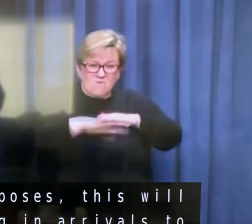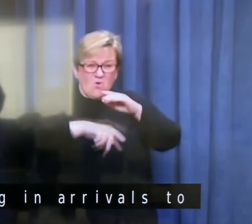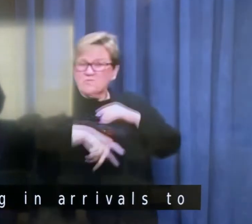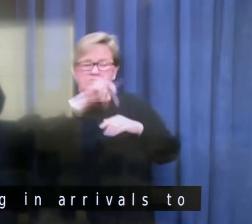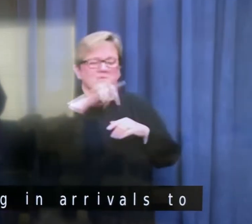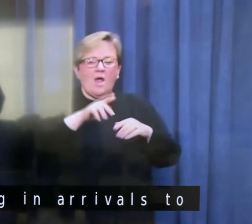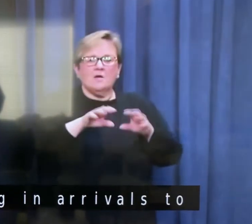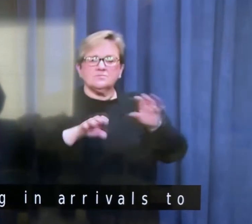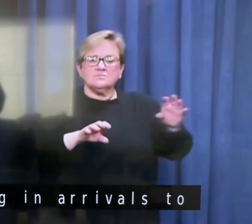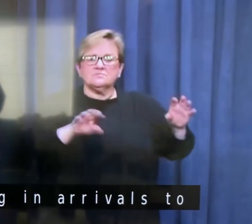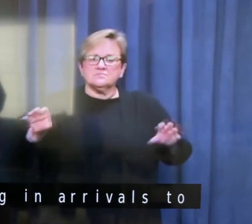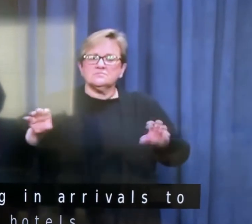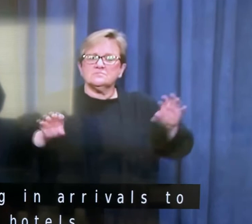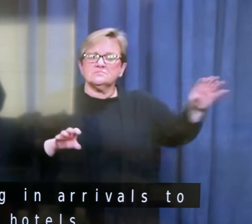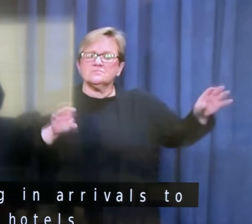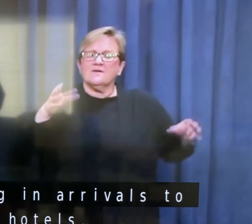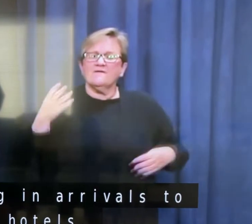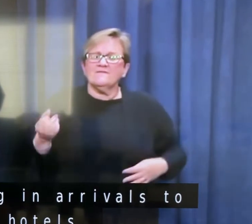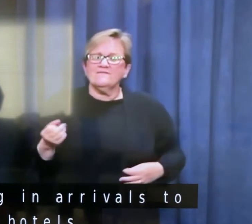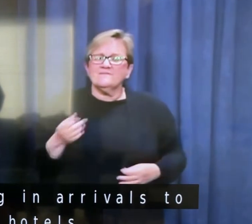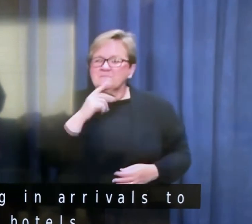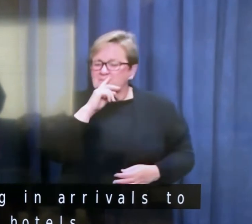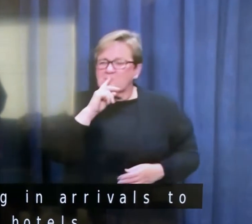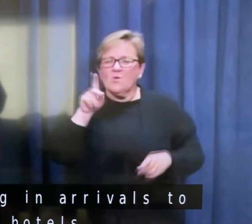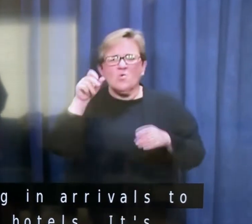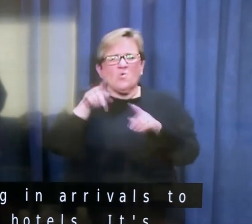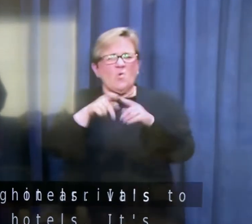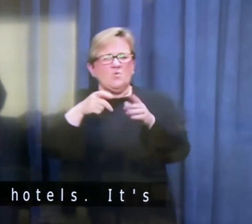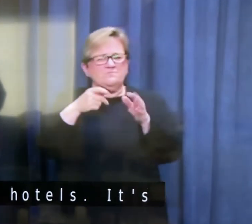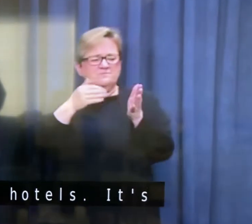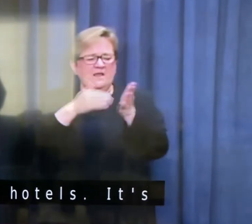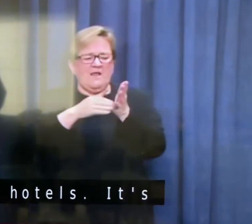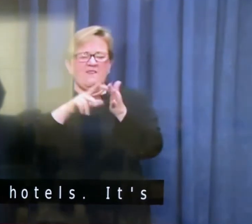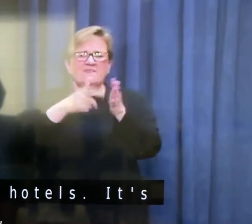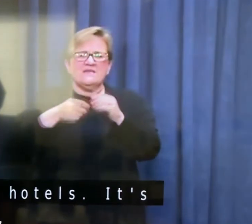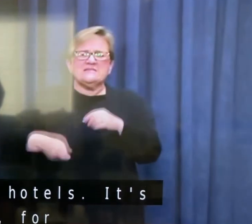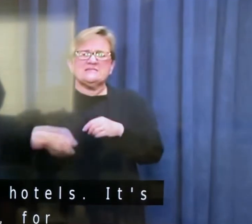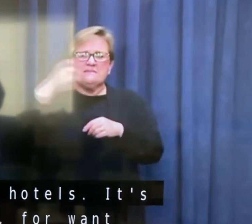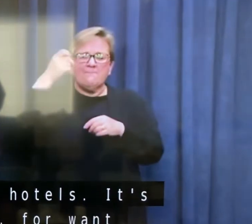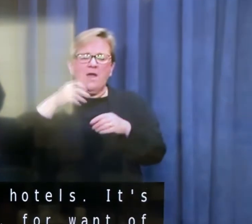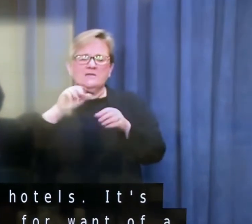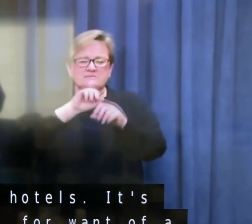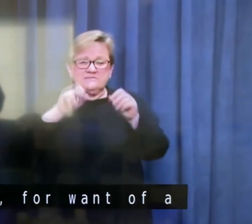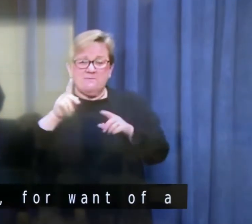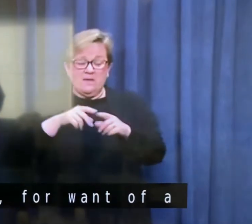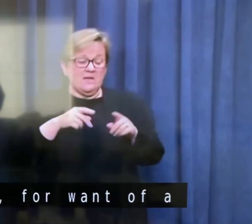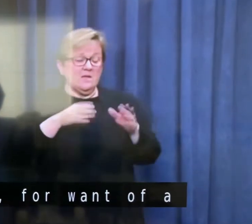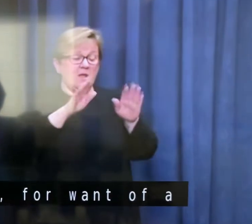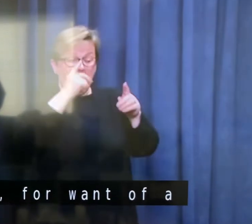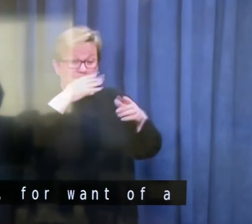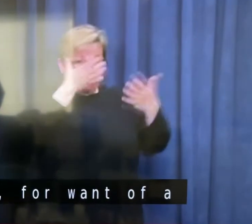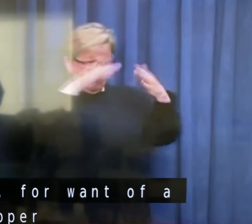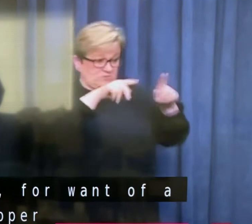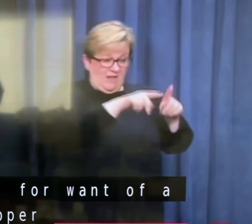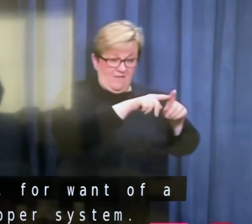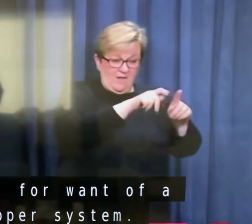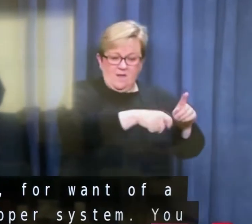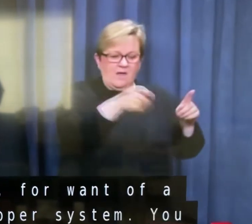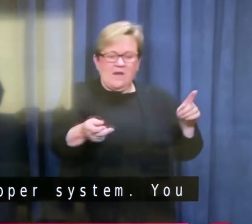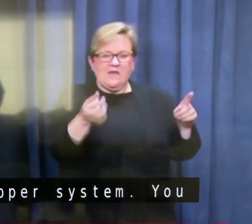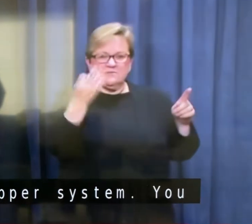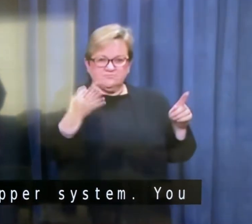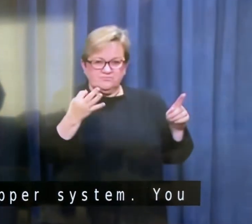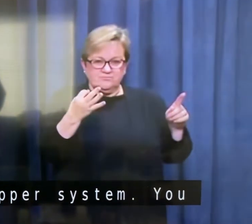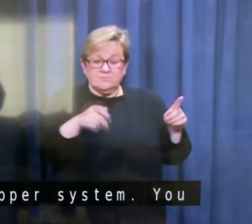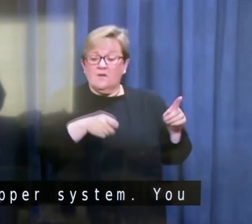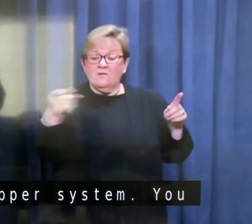been referred to as, you know, what a better word, the zipper system. So you have empty rooms between people. And it allows us